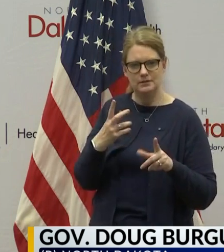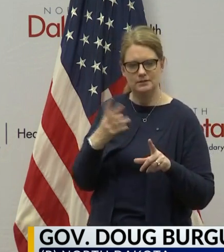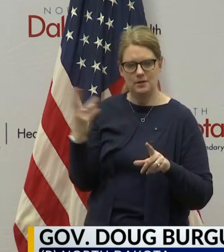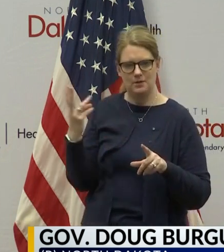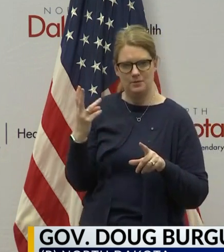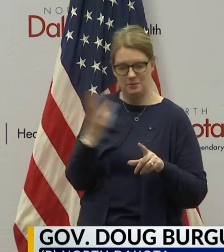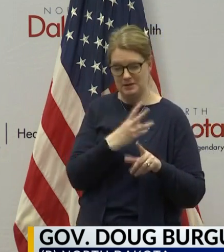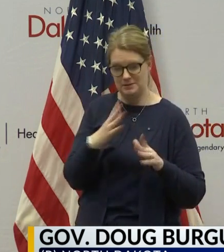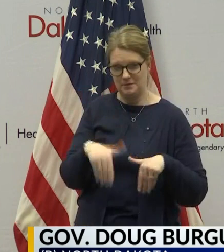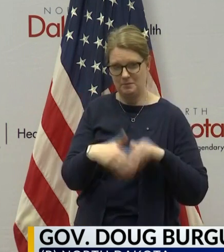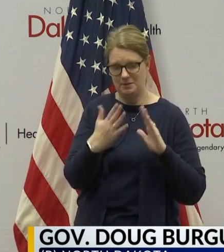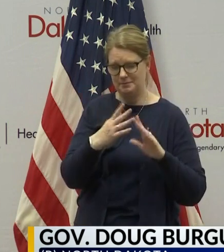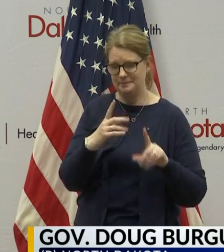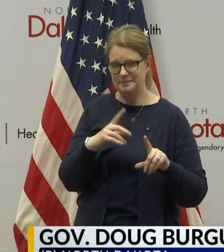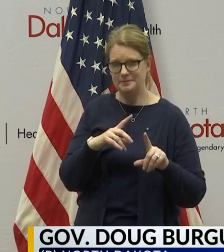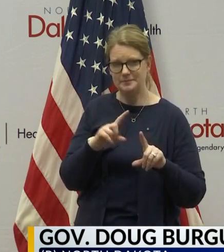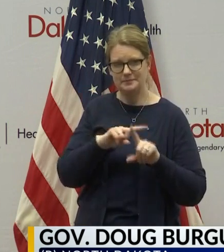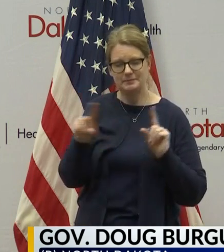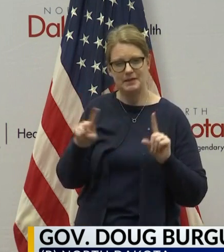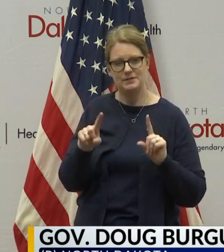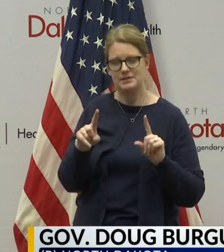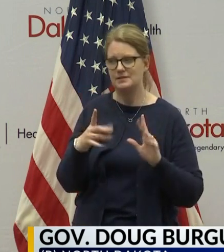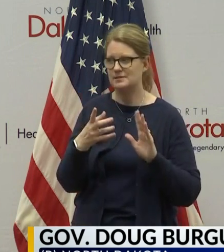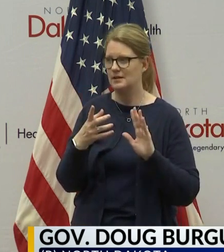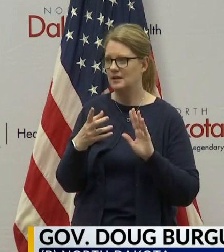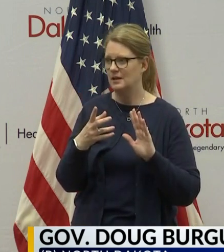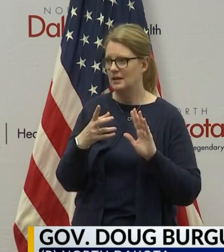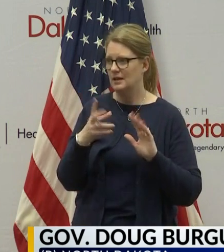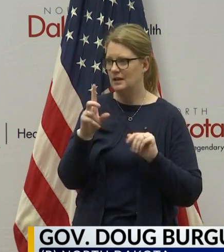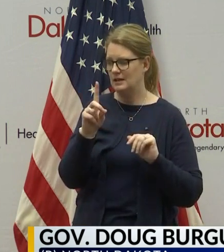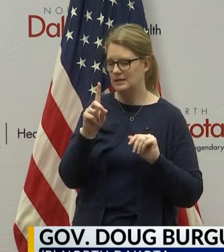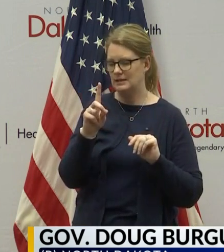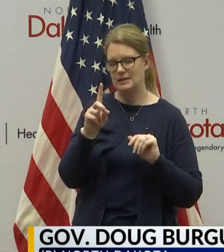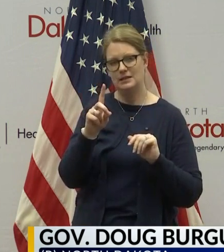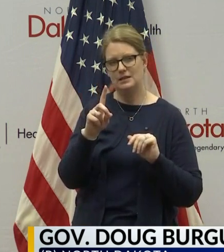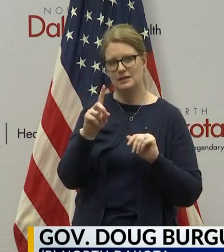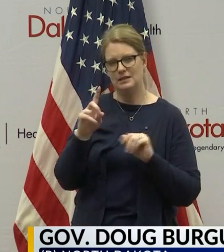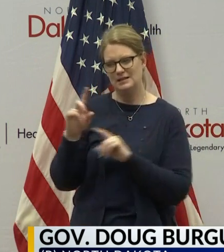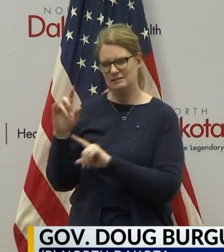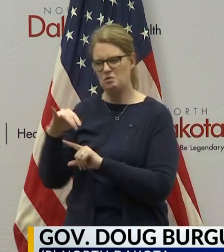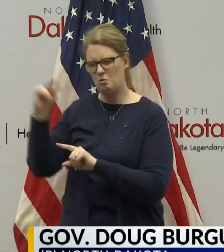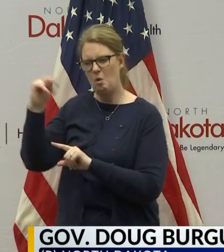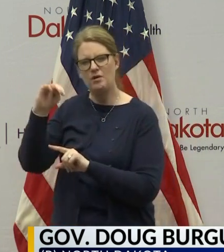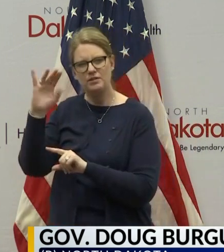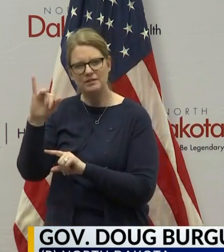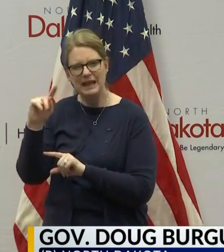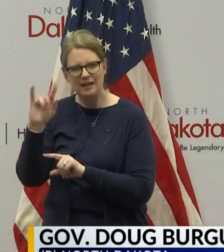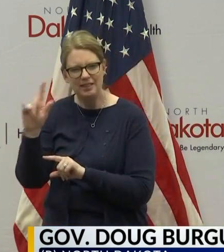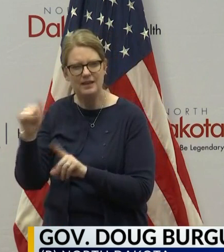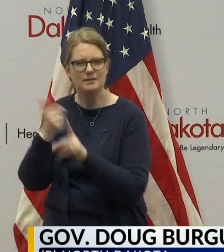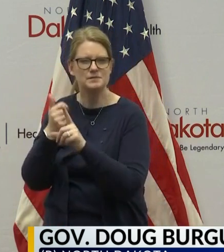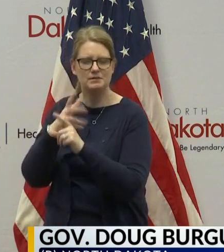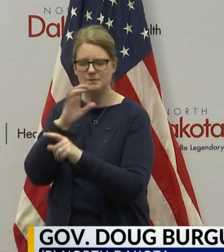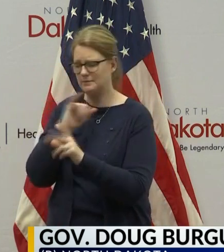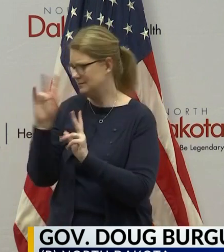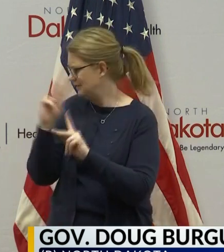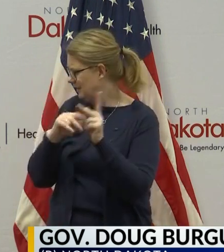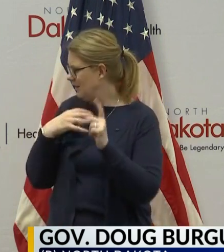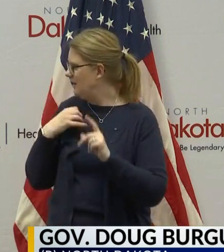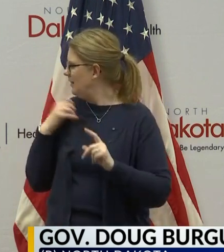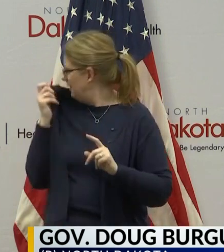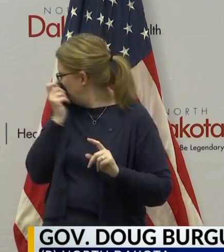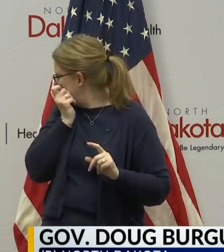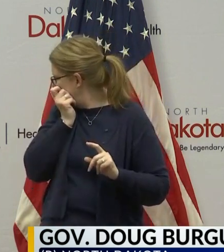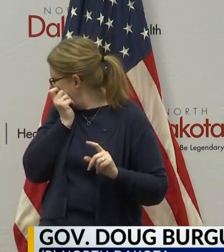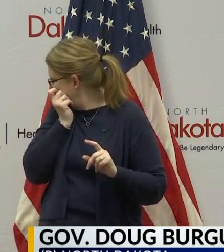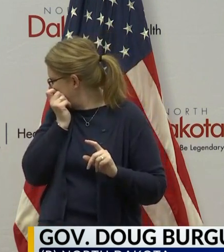And yes, there's differences in, in demographics, because Northern Italy, there was an older population with a higher degree of underlying health. Because you have